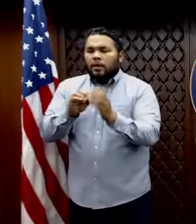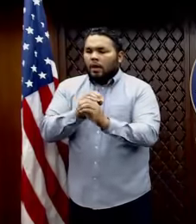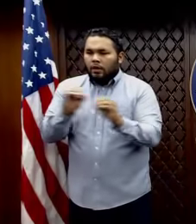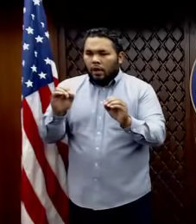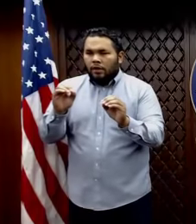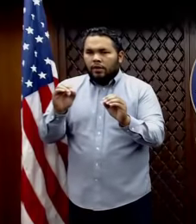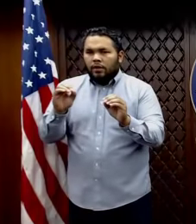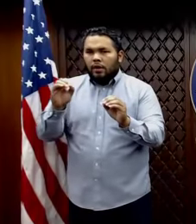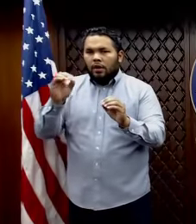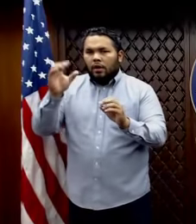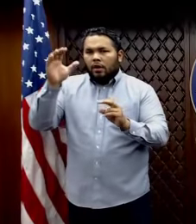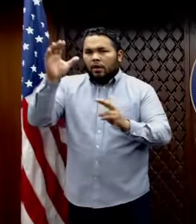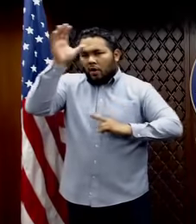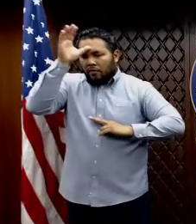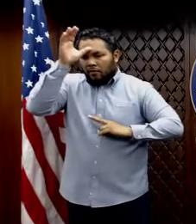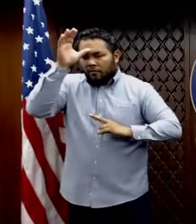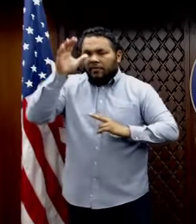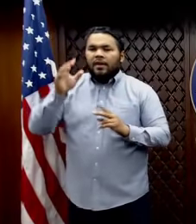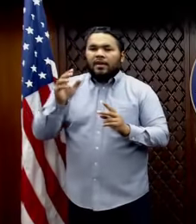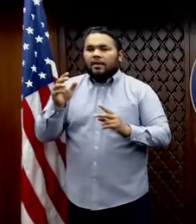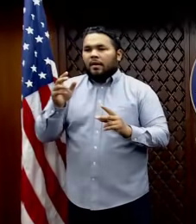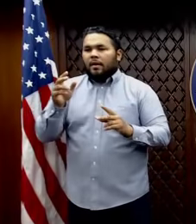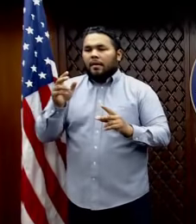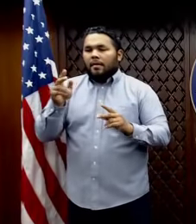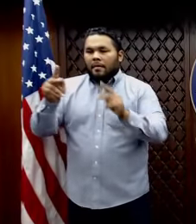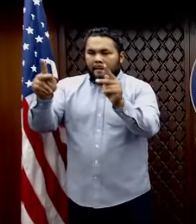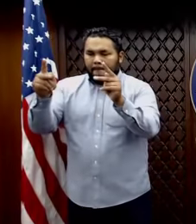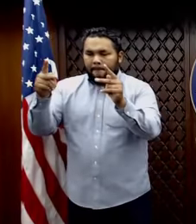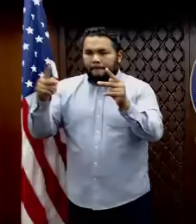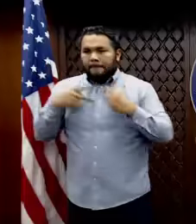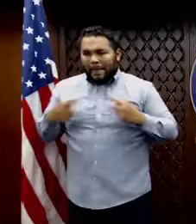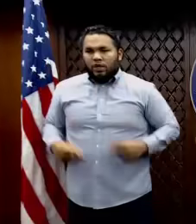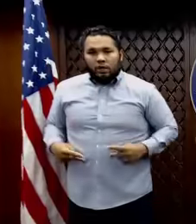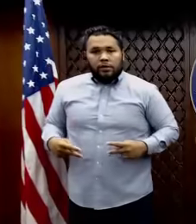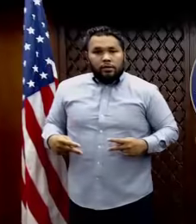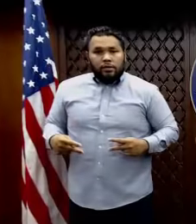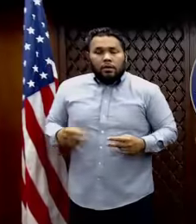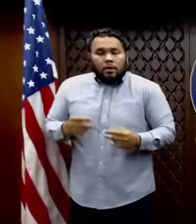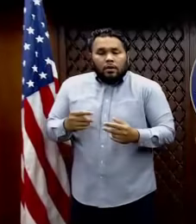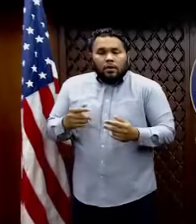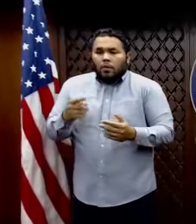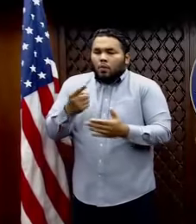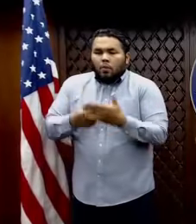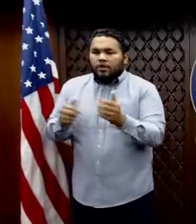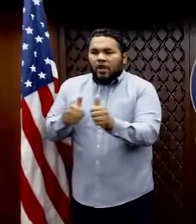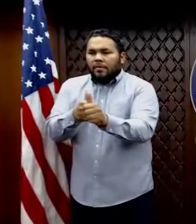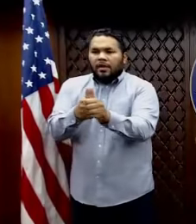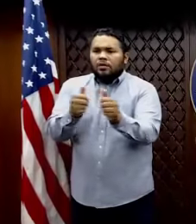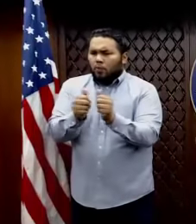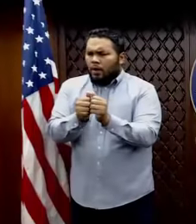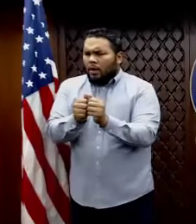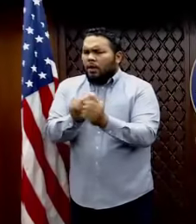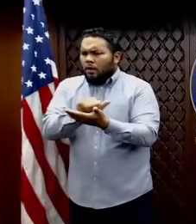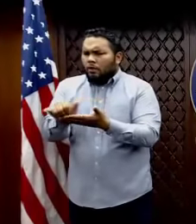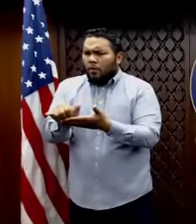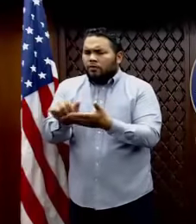Hospital and how they're prioritized. But, uh, what's the update with, with relocating those patients? Because as we understand, there's